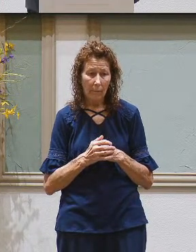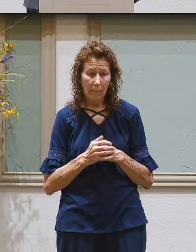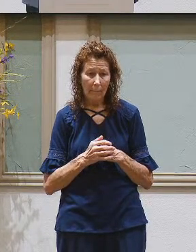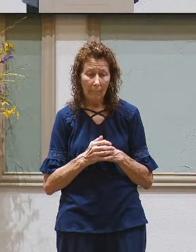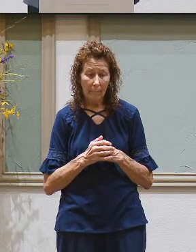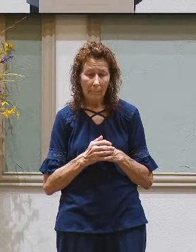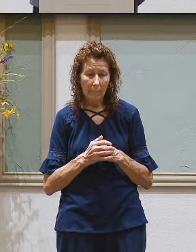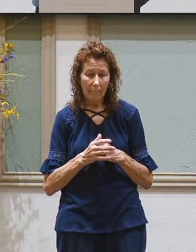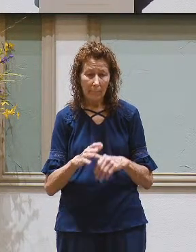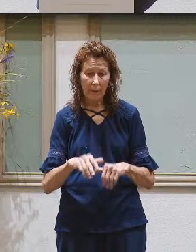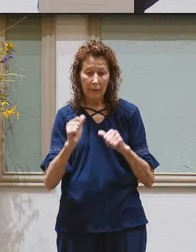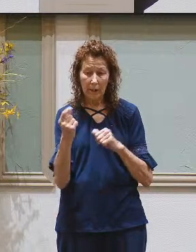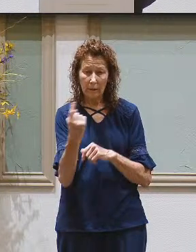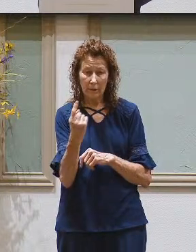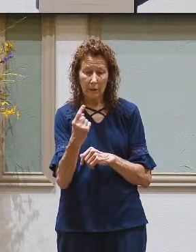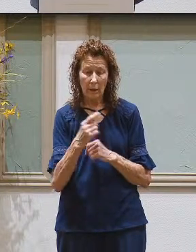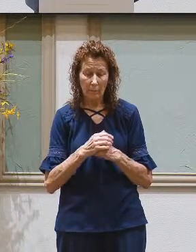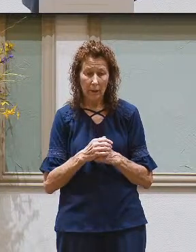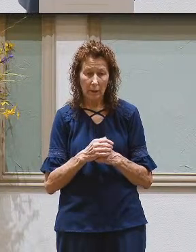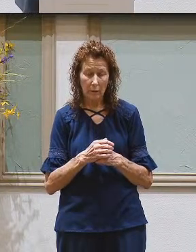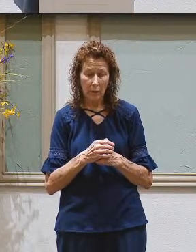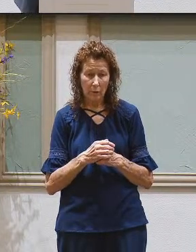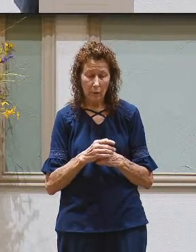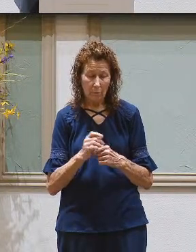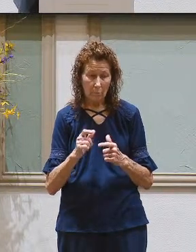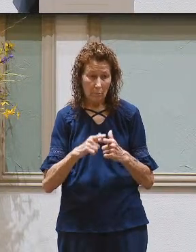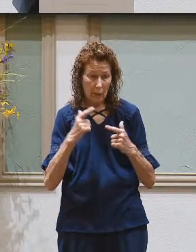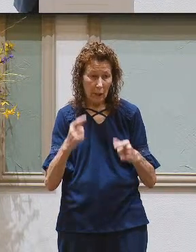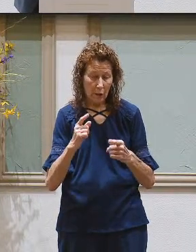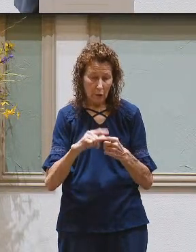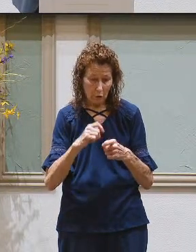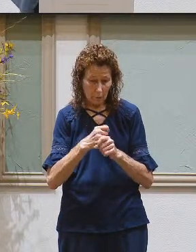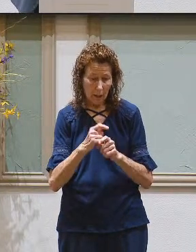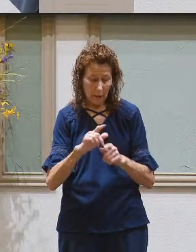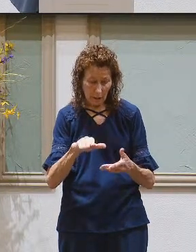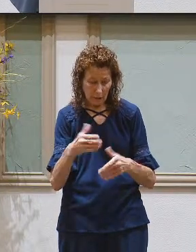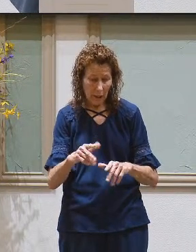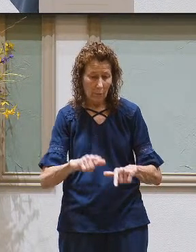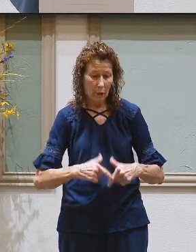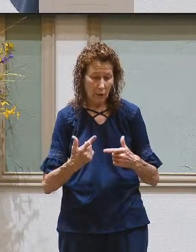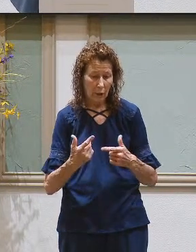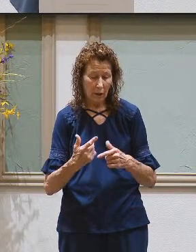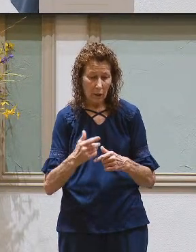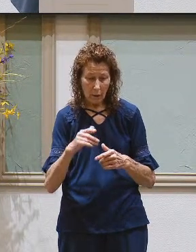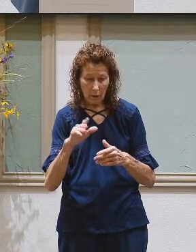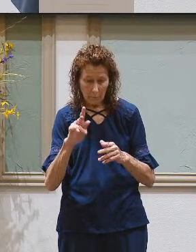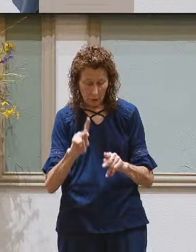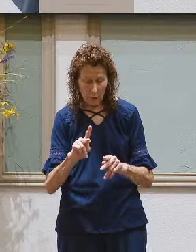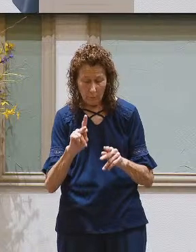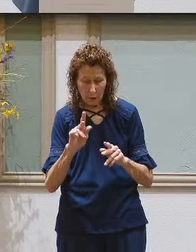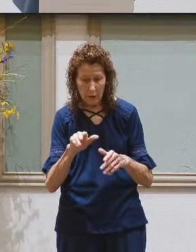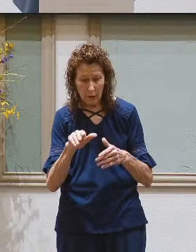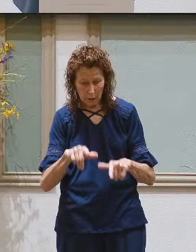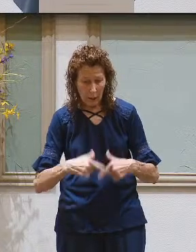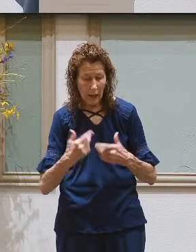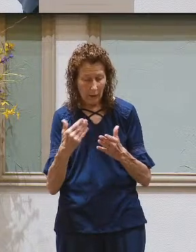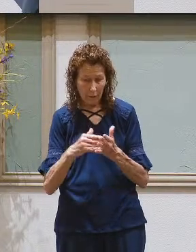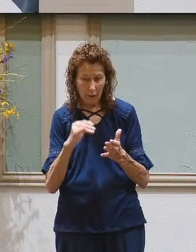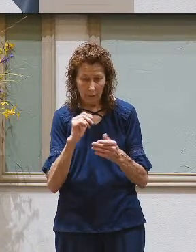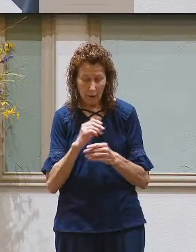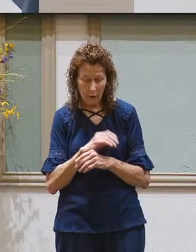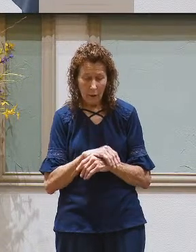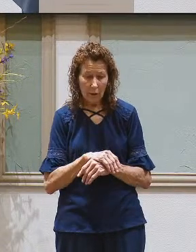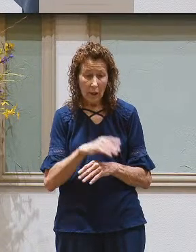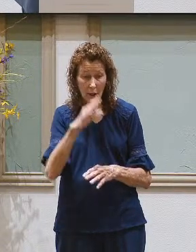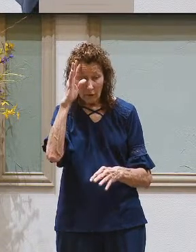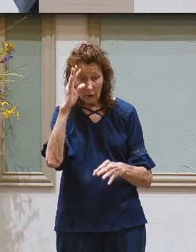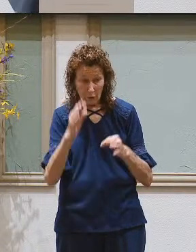see it takes something radical to bring a dead person back to life and folks there's nothing more radical than this the